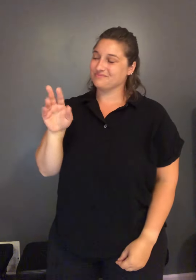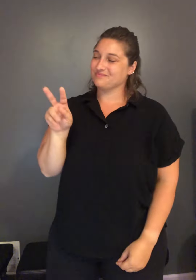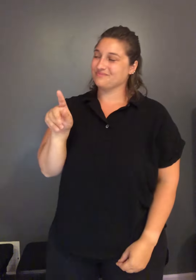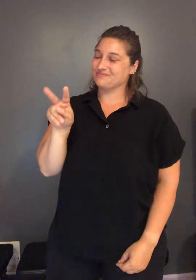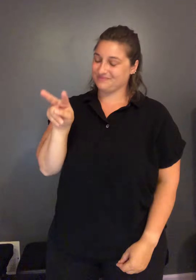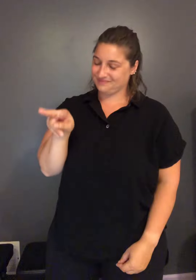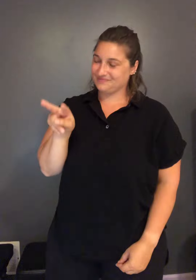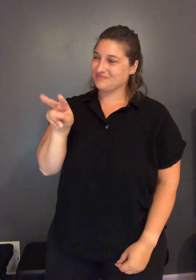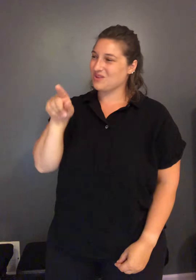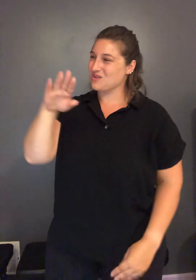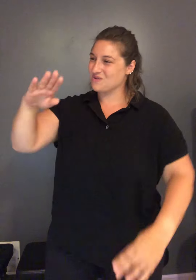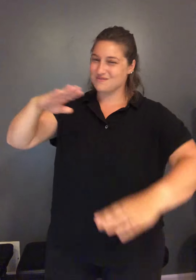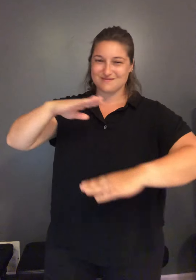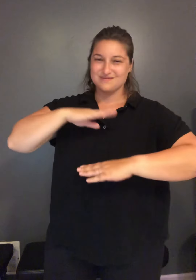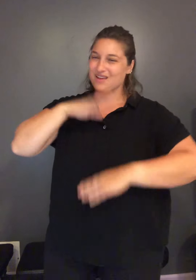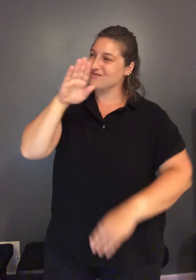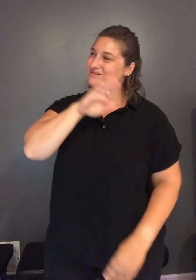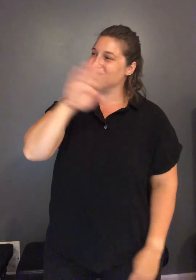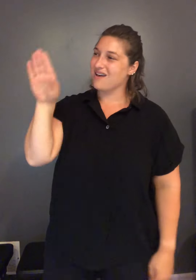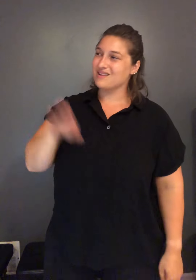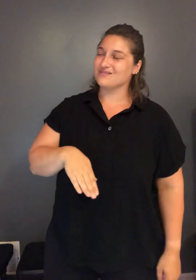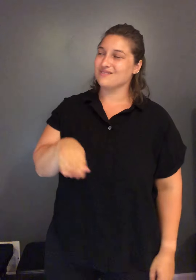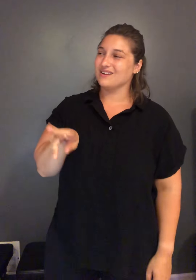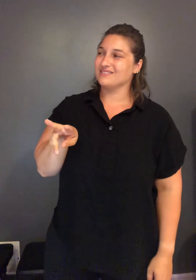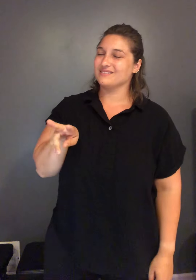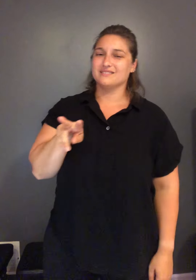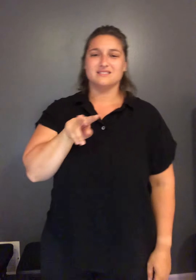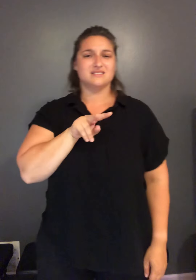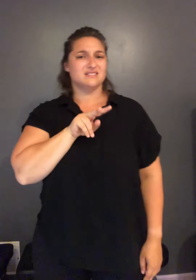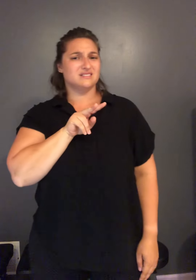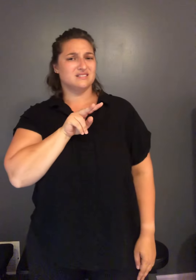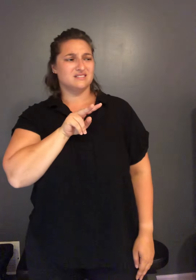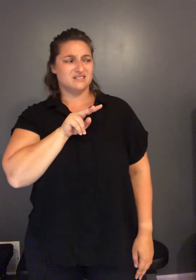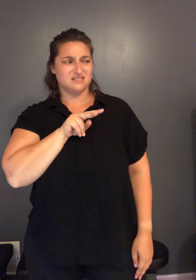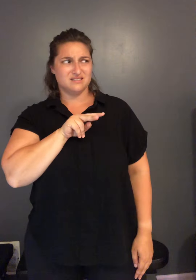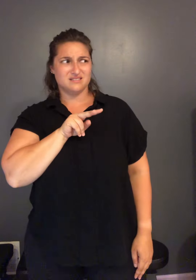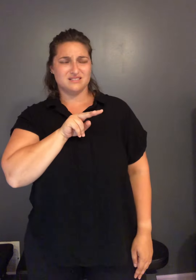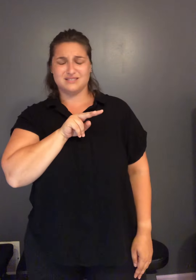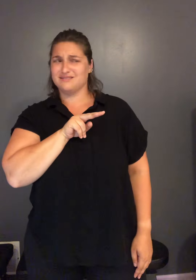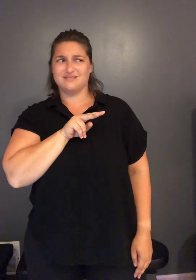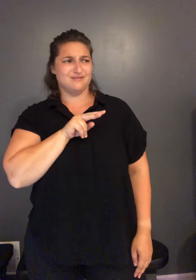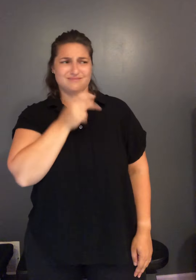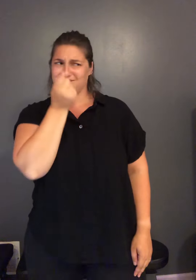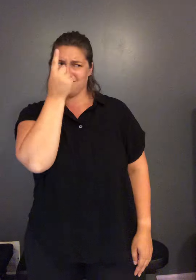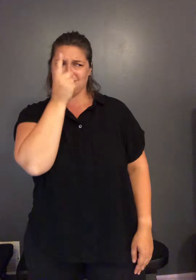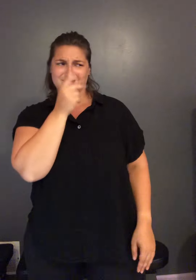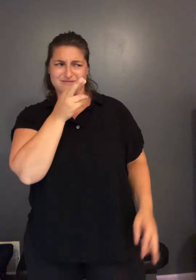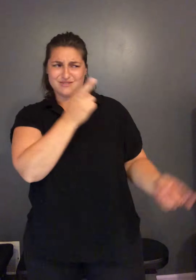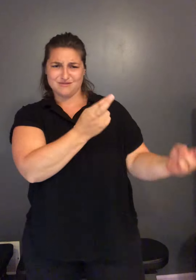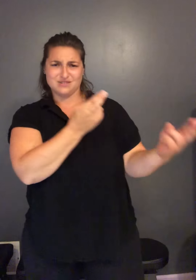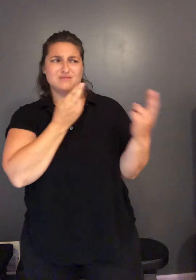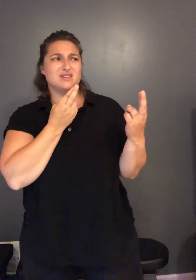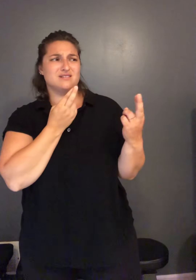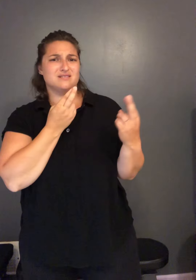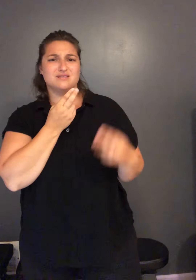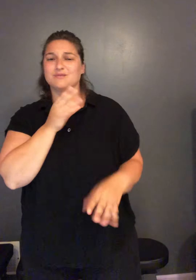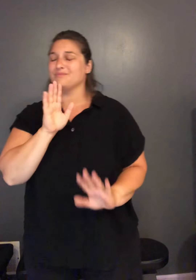me as a woman who has never been satisfied I'm sure I don't know what you mean you forget yourself you're